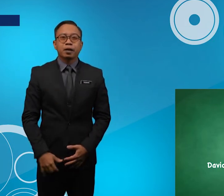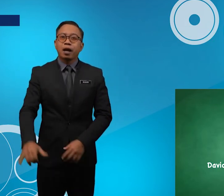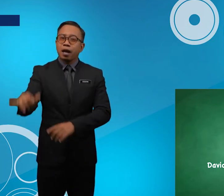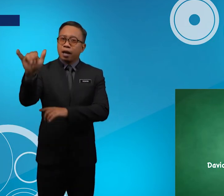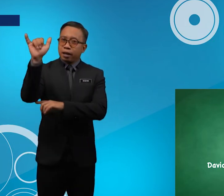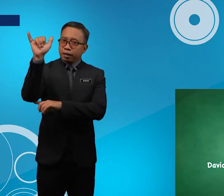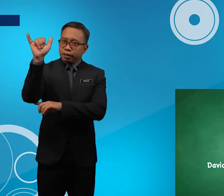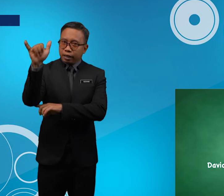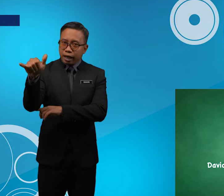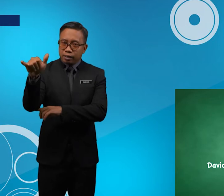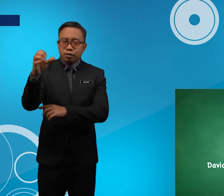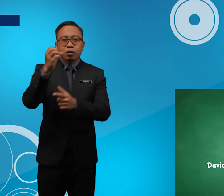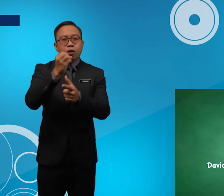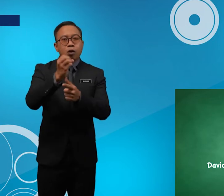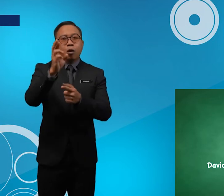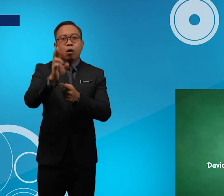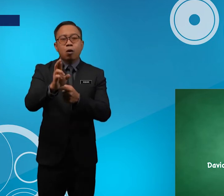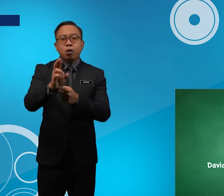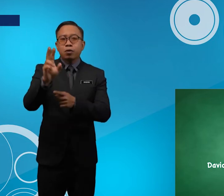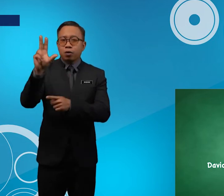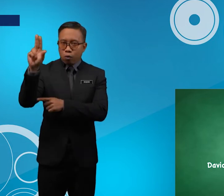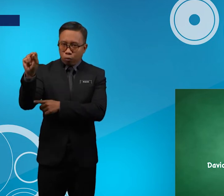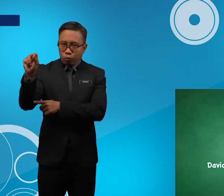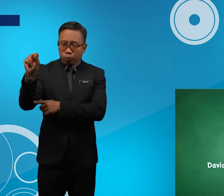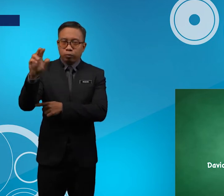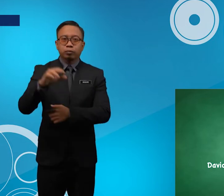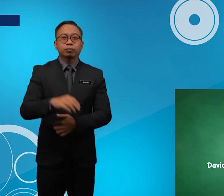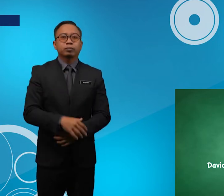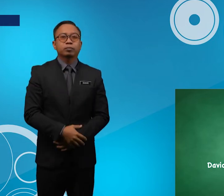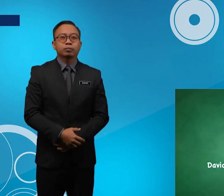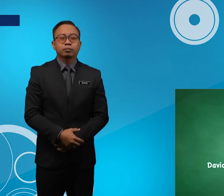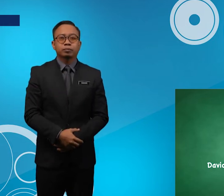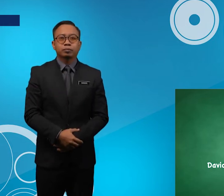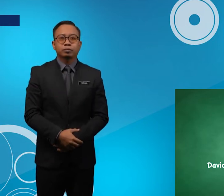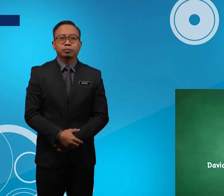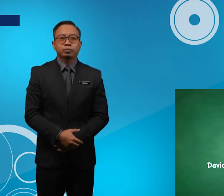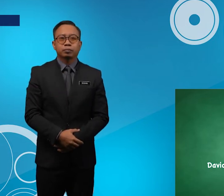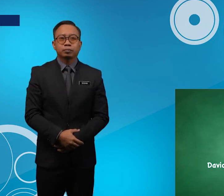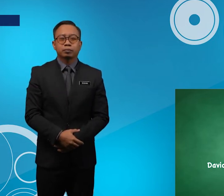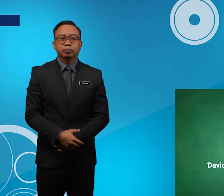Yes Or No Yes Or No